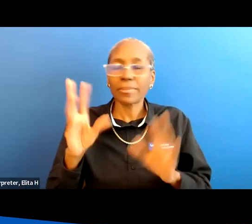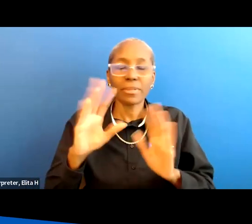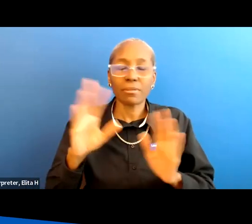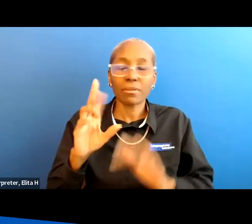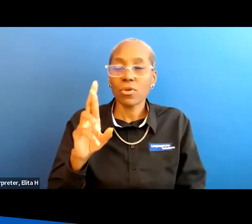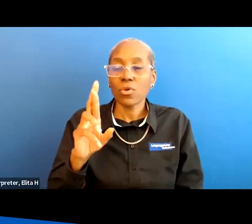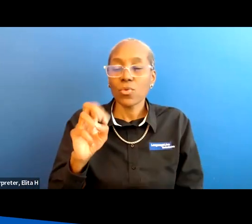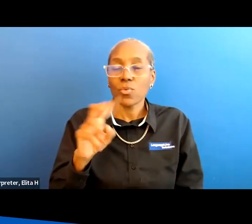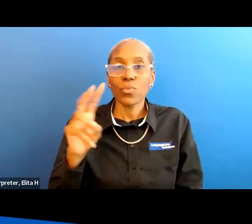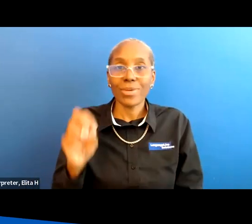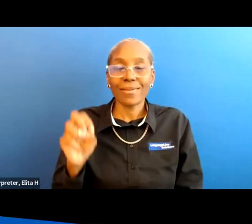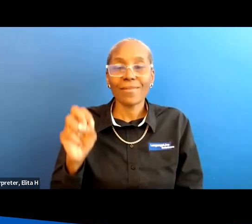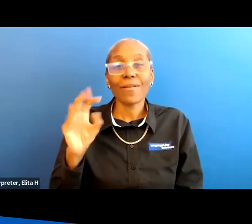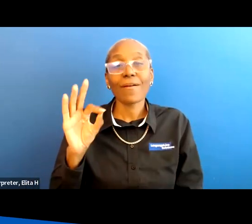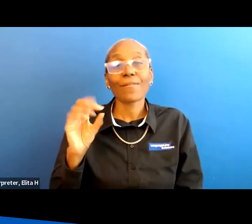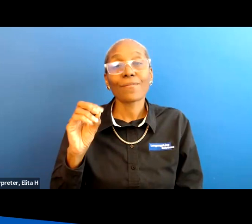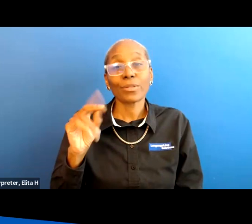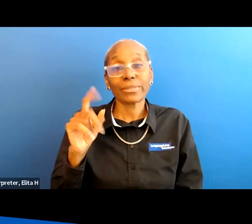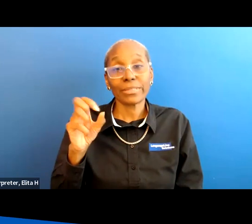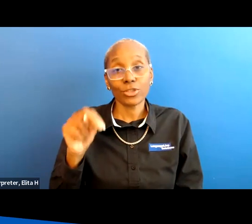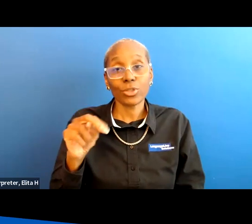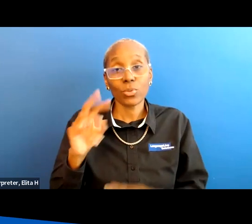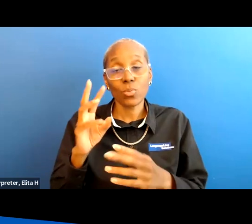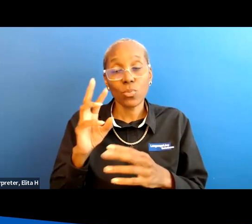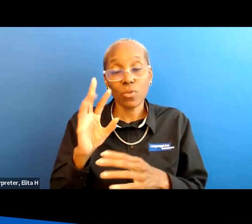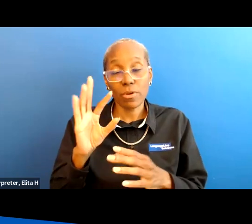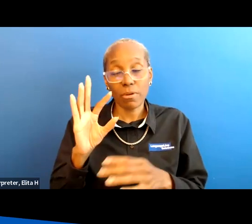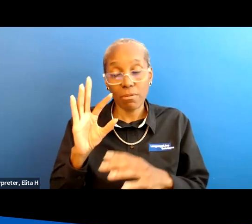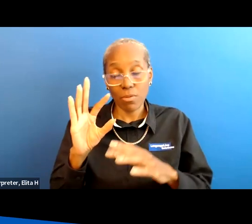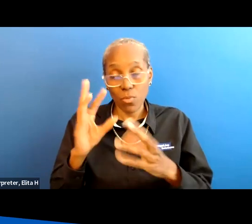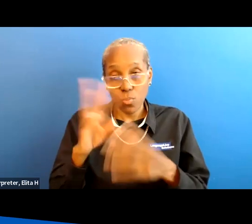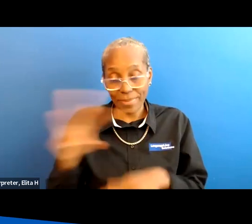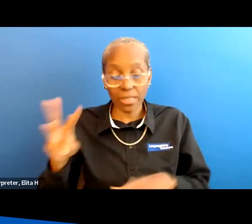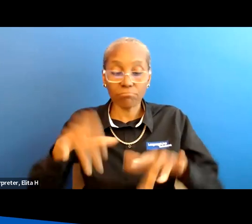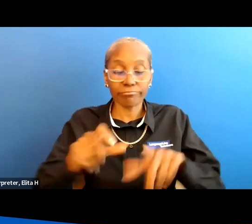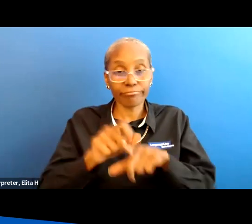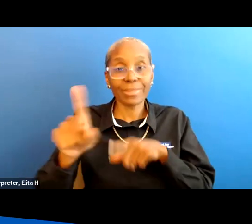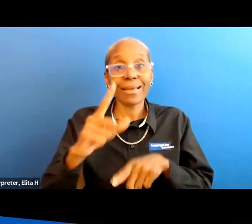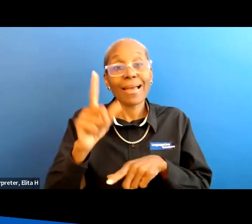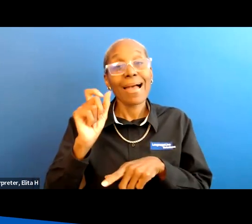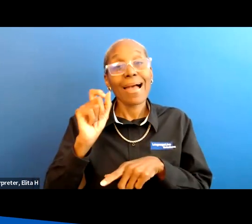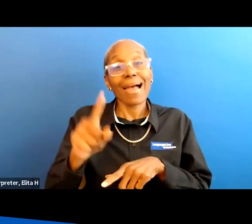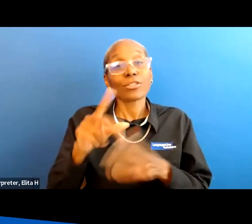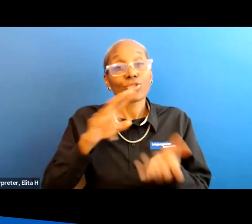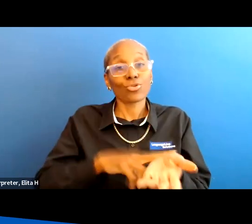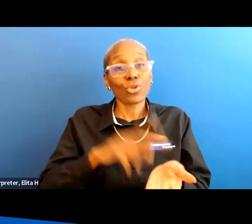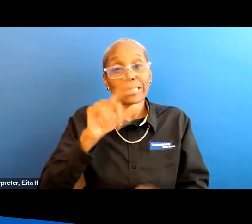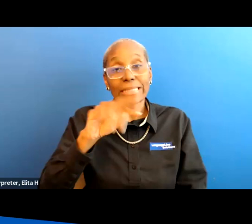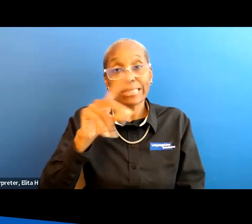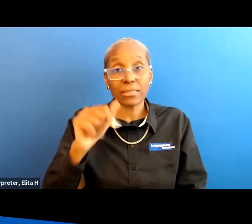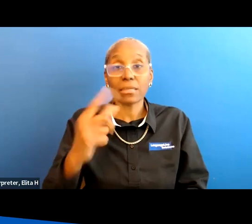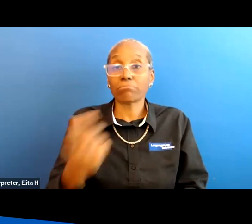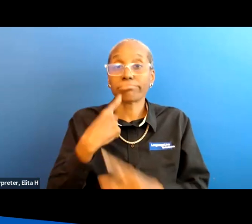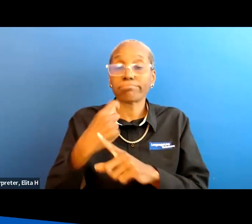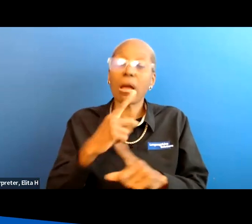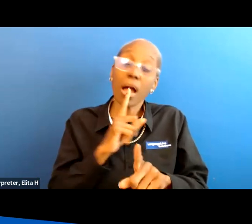website and there's a button there that will say ask nurse linda and you can ask me a question directly and i answer every single one of them